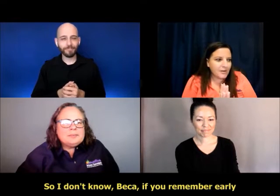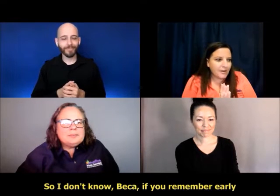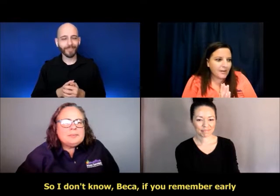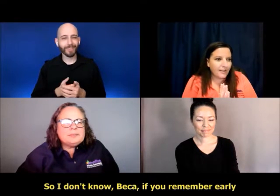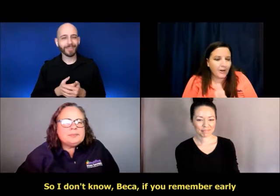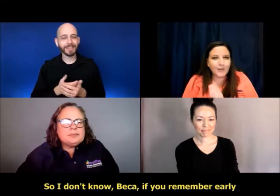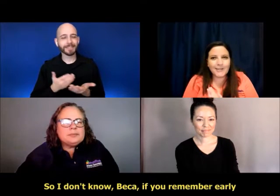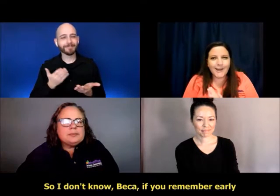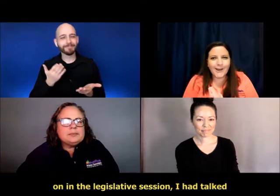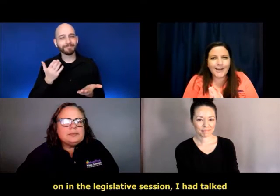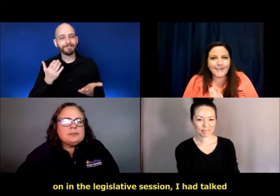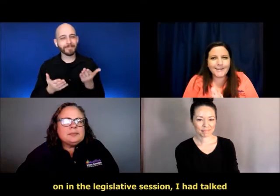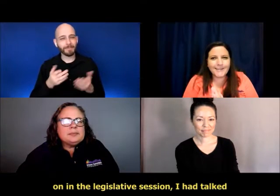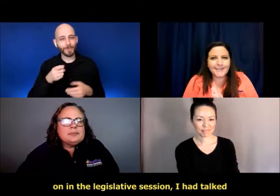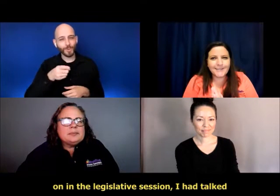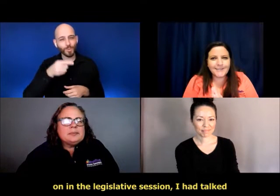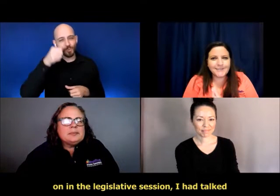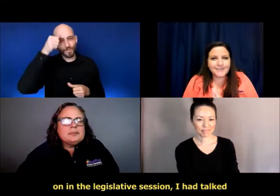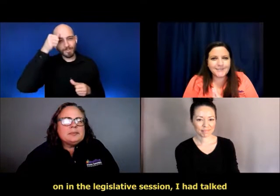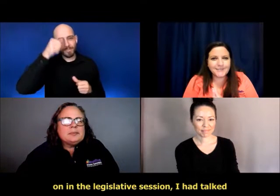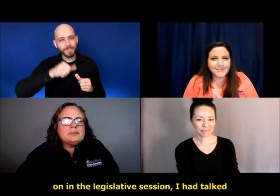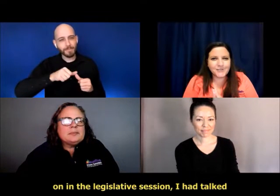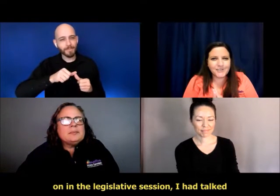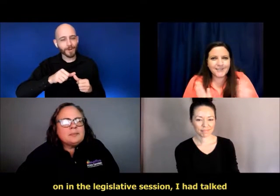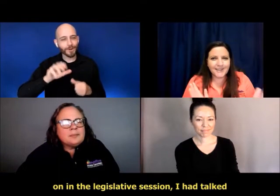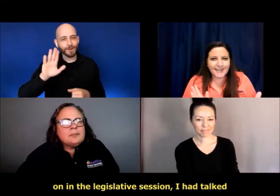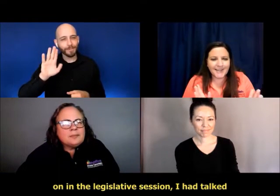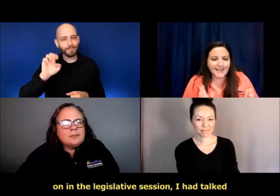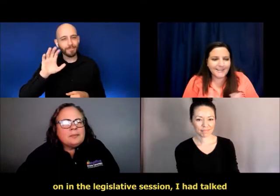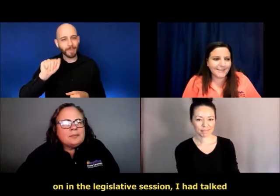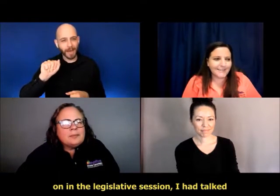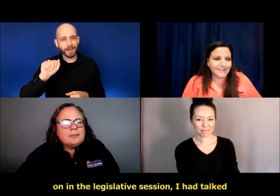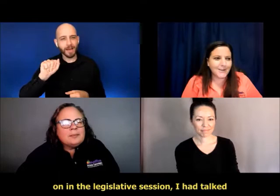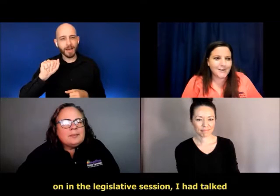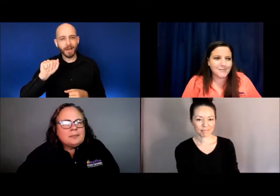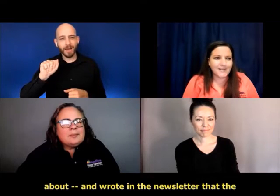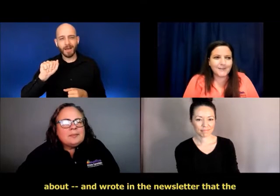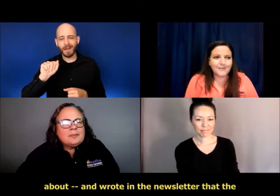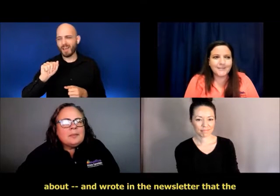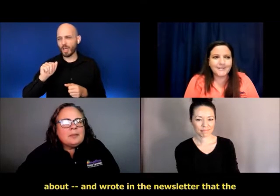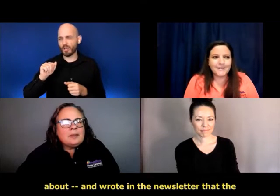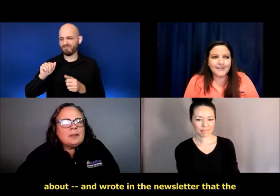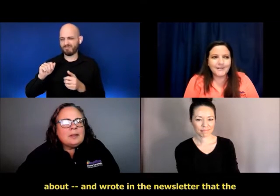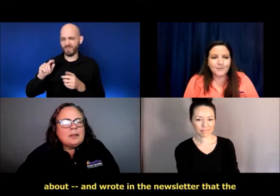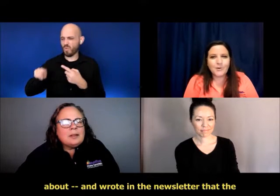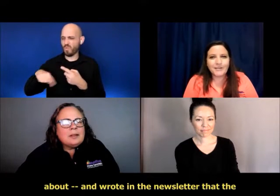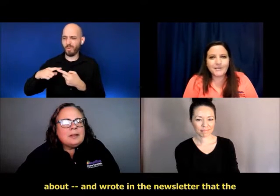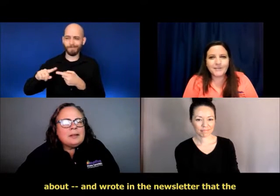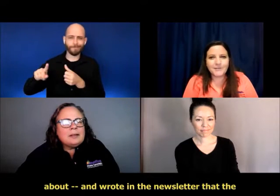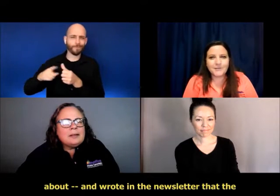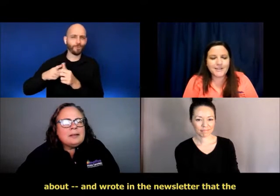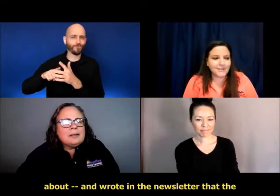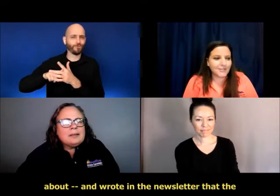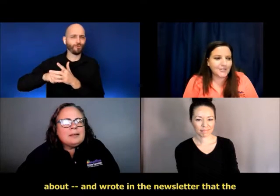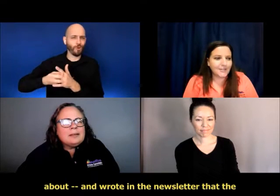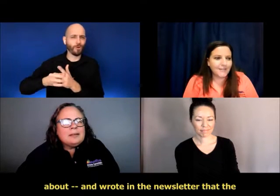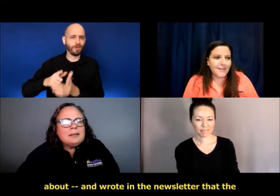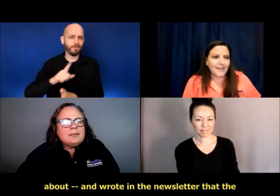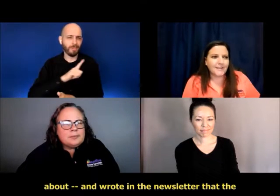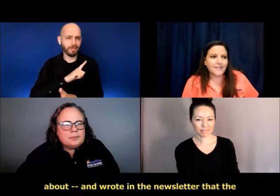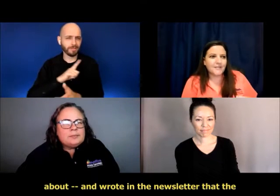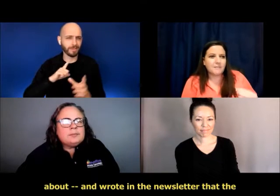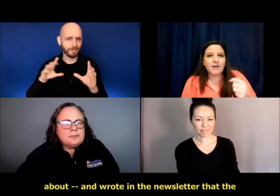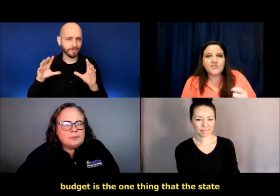remember early on in the legislative session I had talked about and wrote in the newsletter